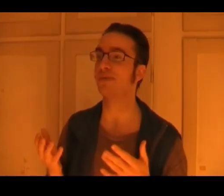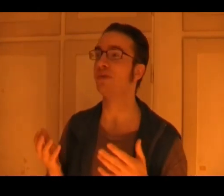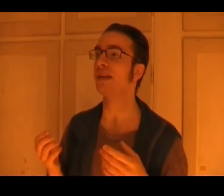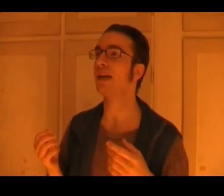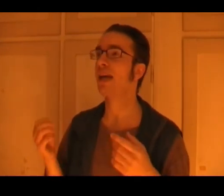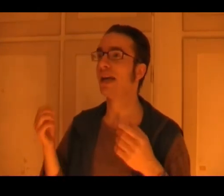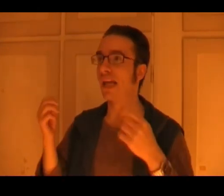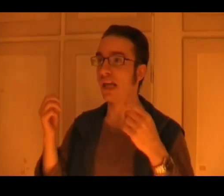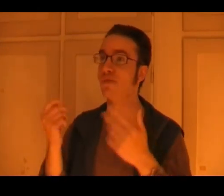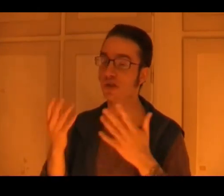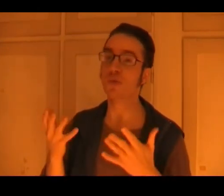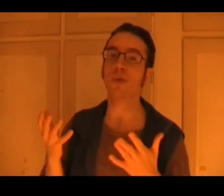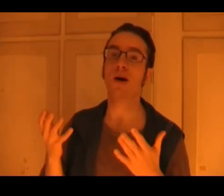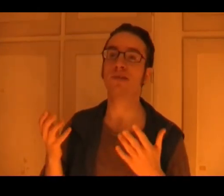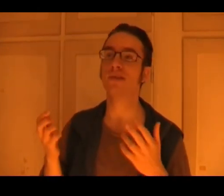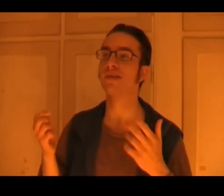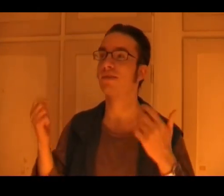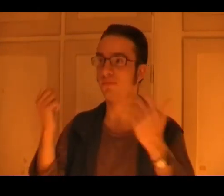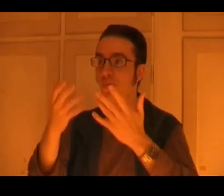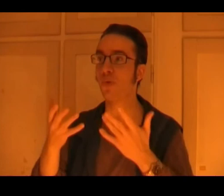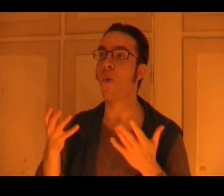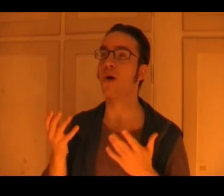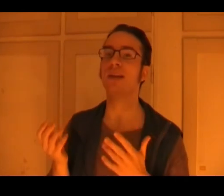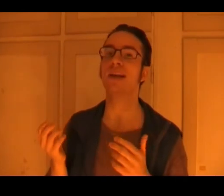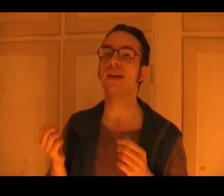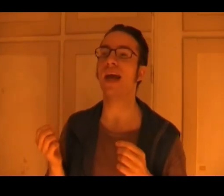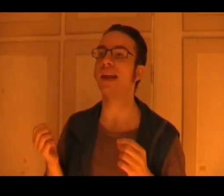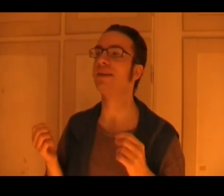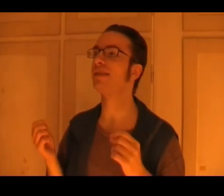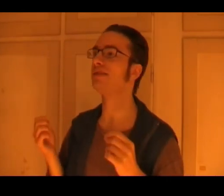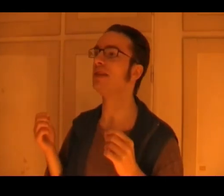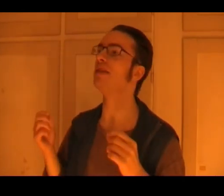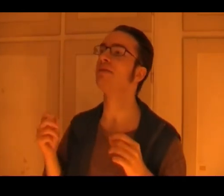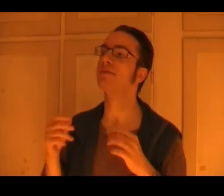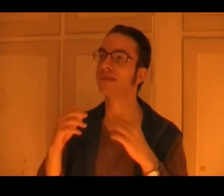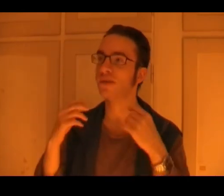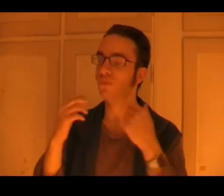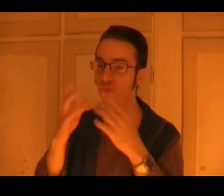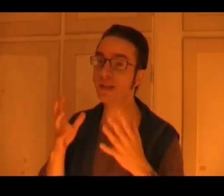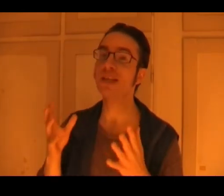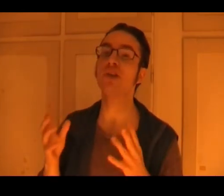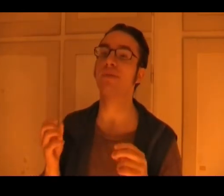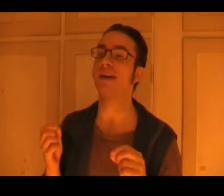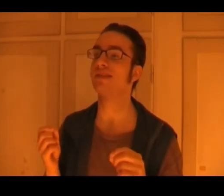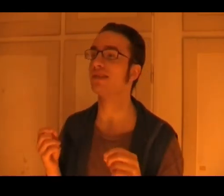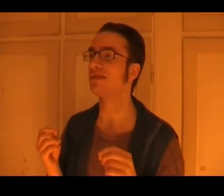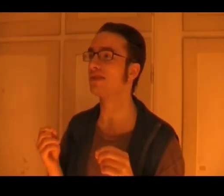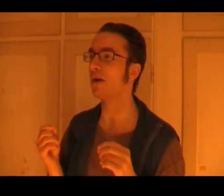movie. If you just want to watch the world and, and see really good effects and stuff,